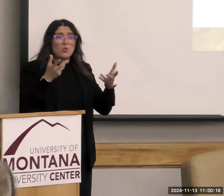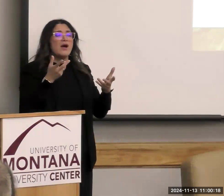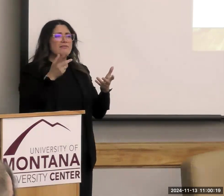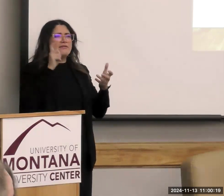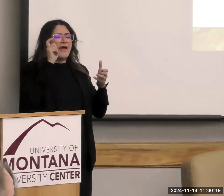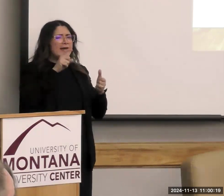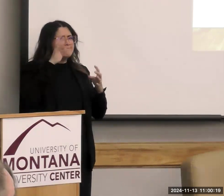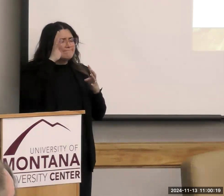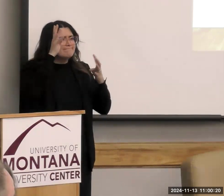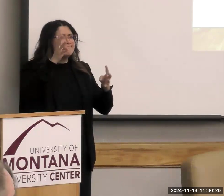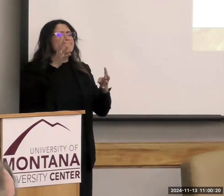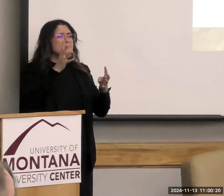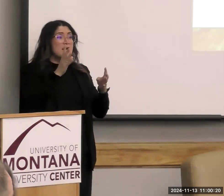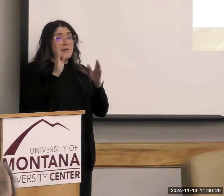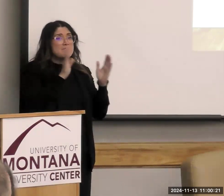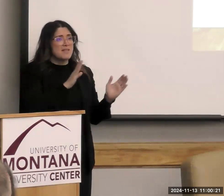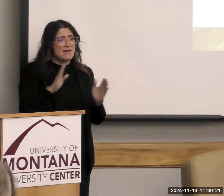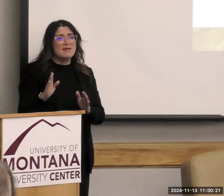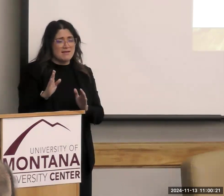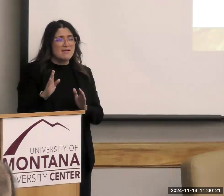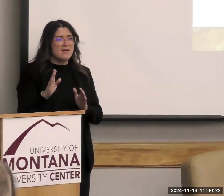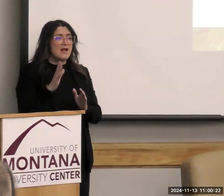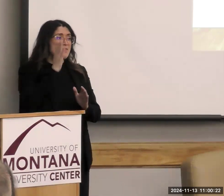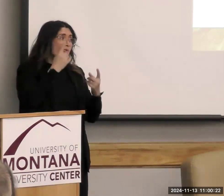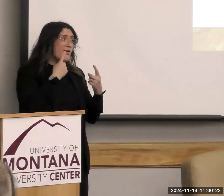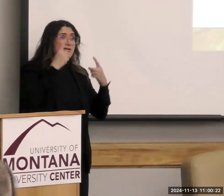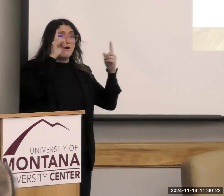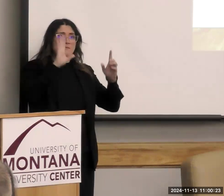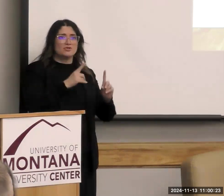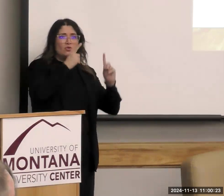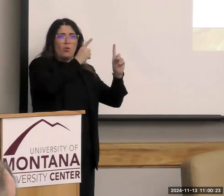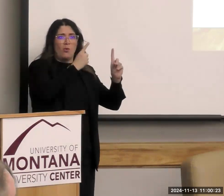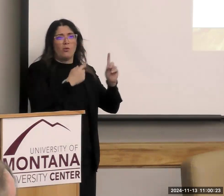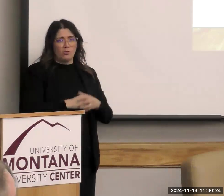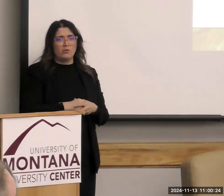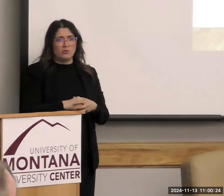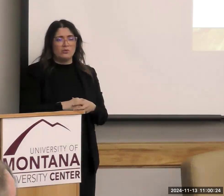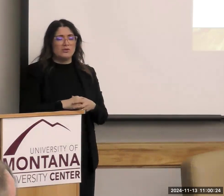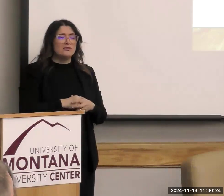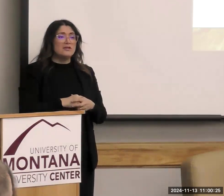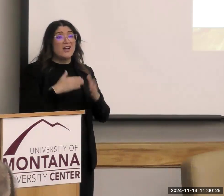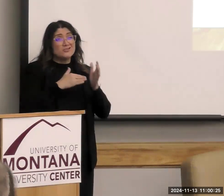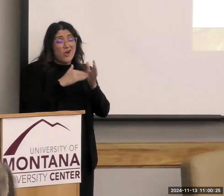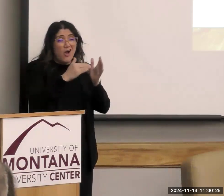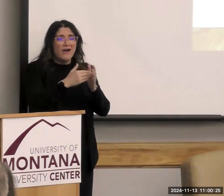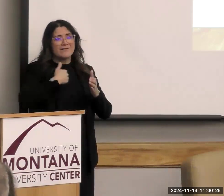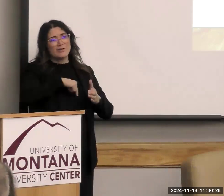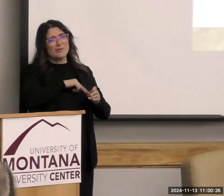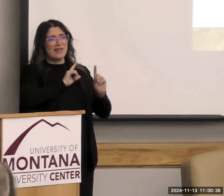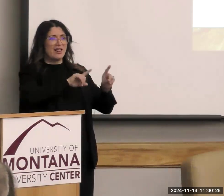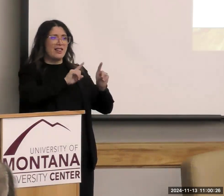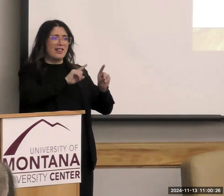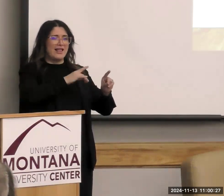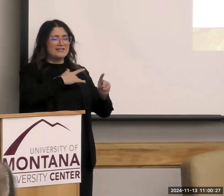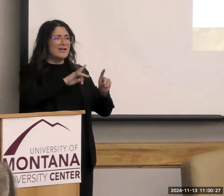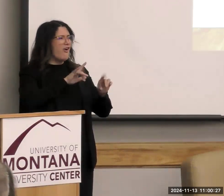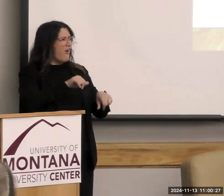plan that will accomplish what their goal was. And a lot of times we go to meetings and we think, ah,